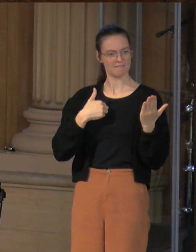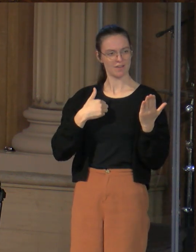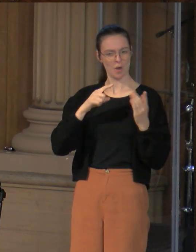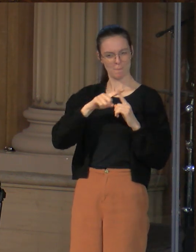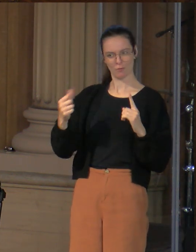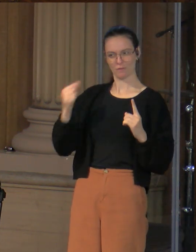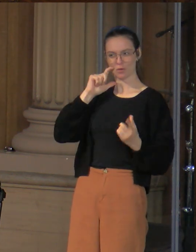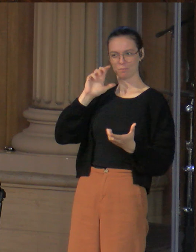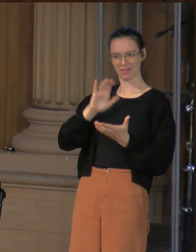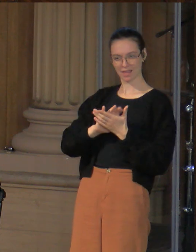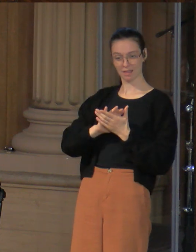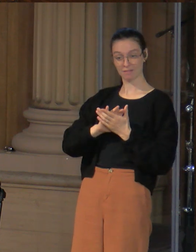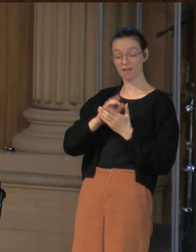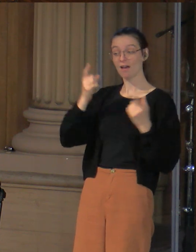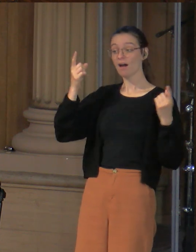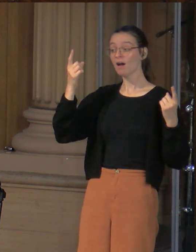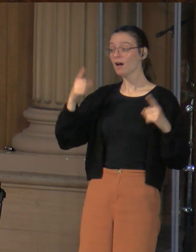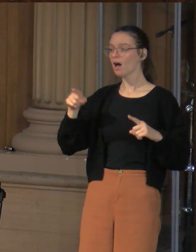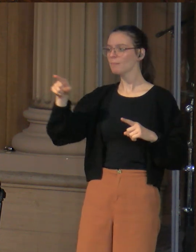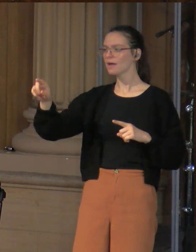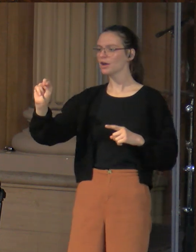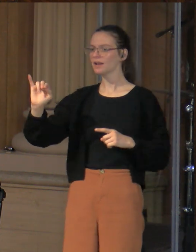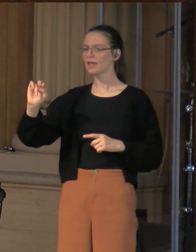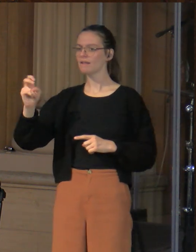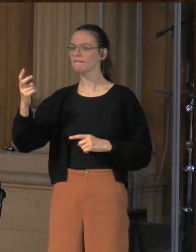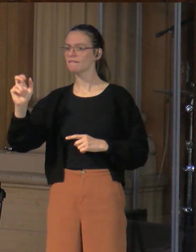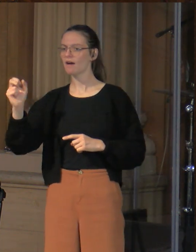fewer resources, no show at all, they believed.